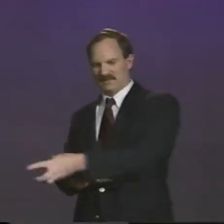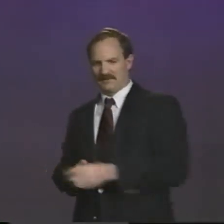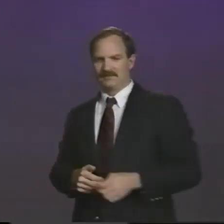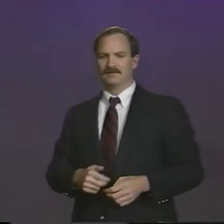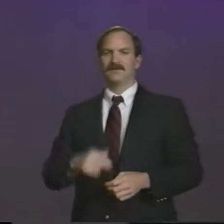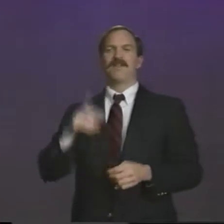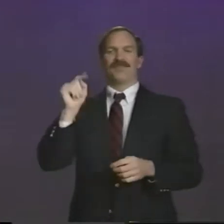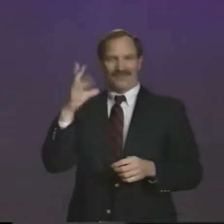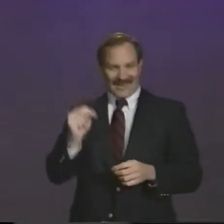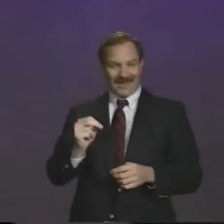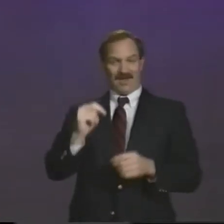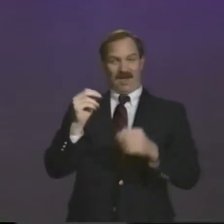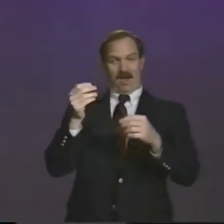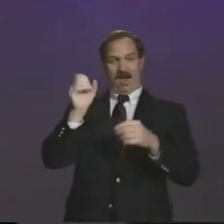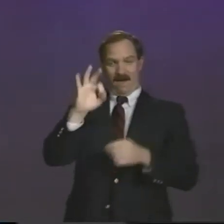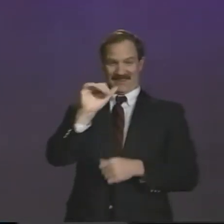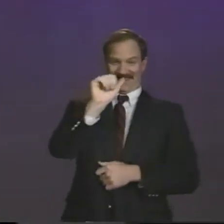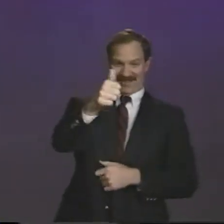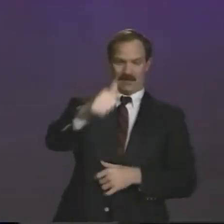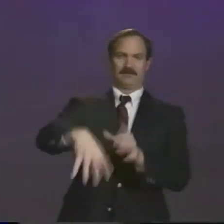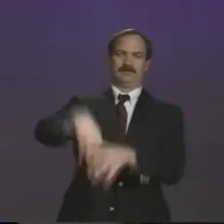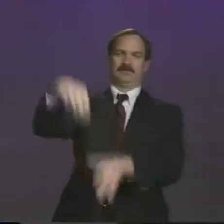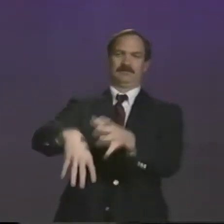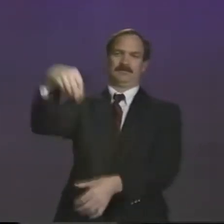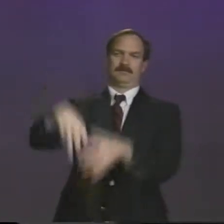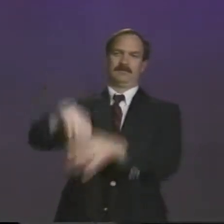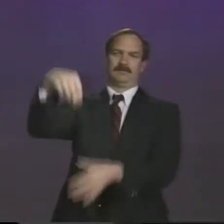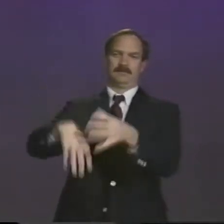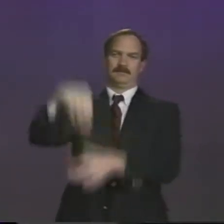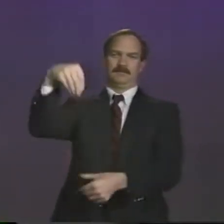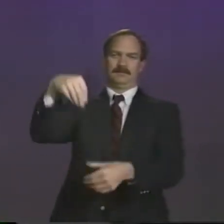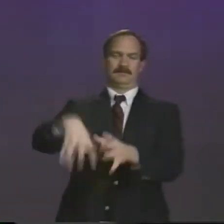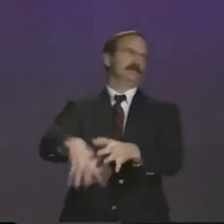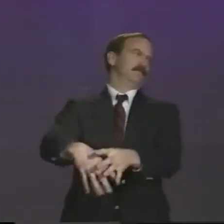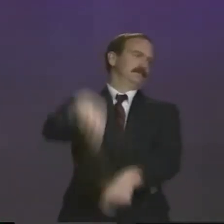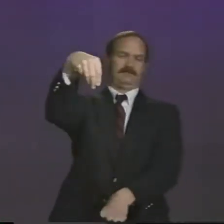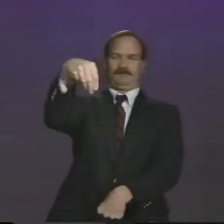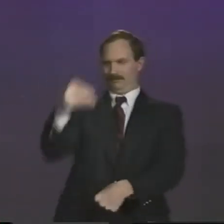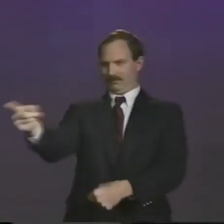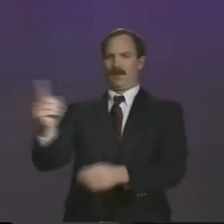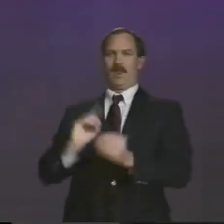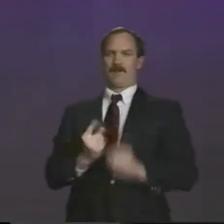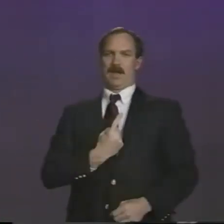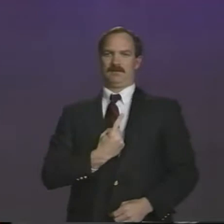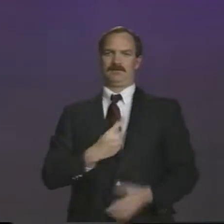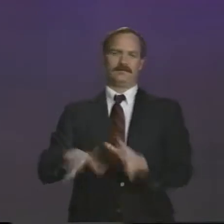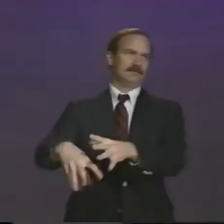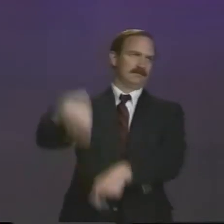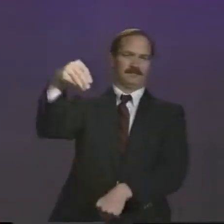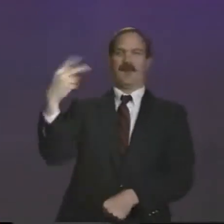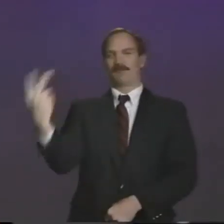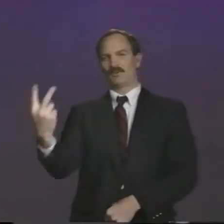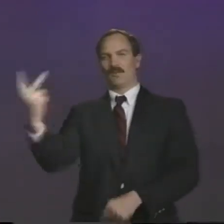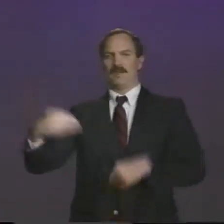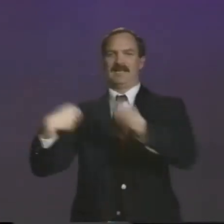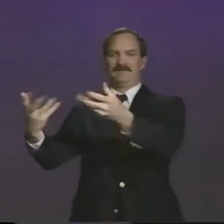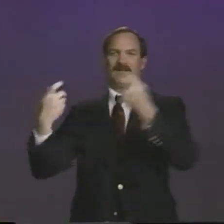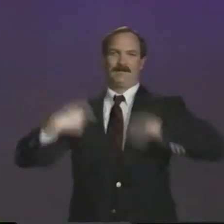going down in terms of tens by second and third and fourth clusters. Then we begin to draw numbers for each of the individuals and begin signing the